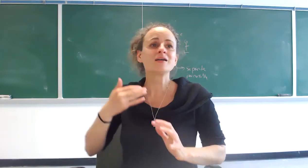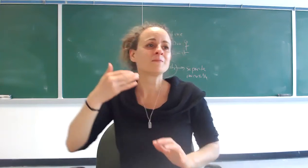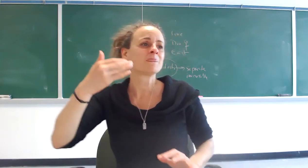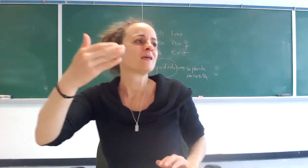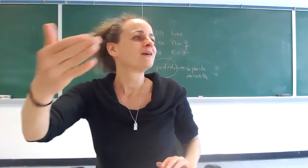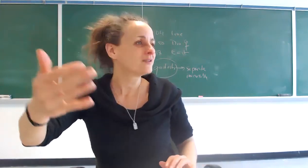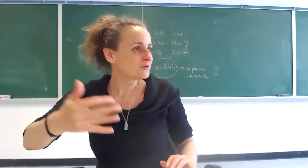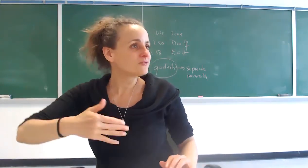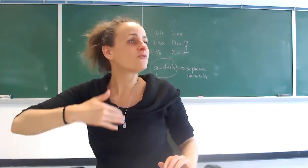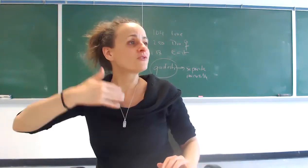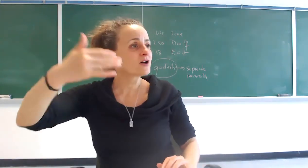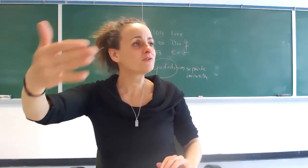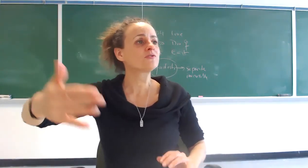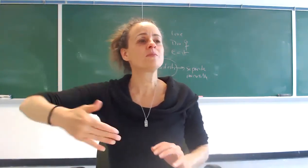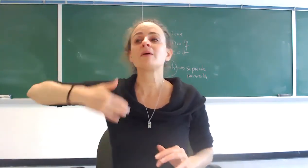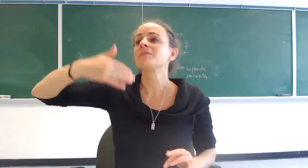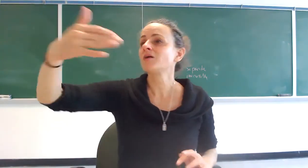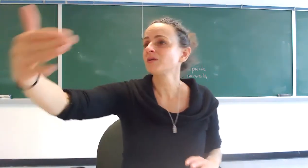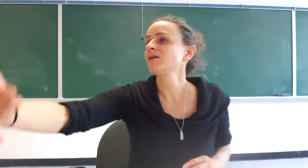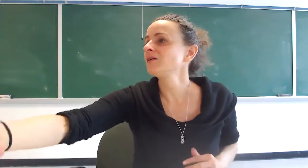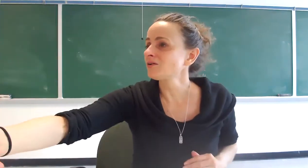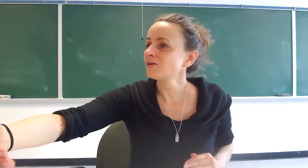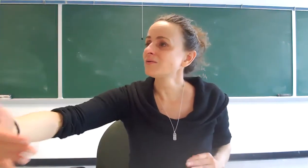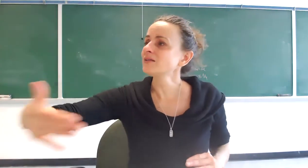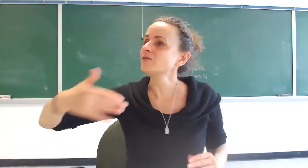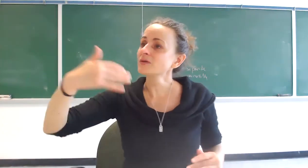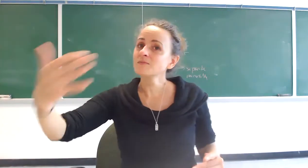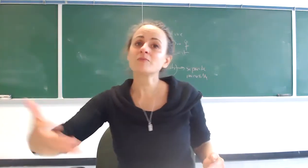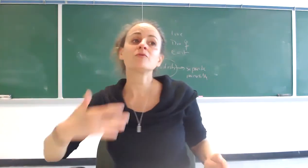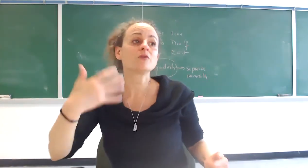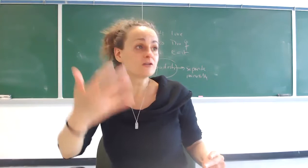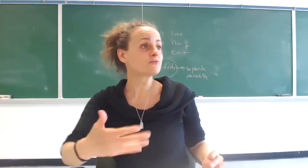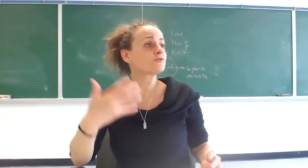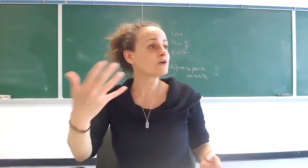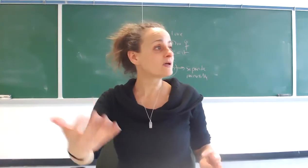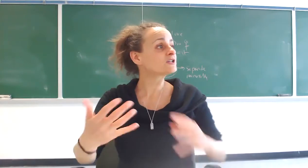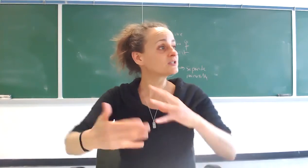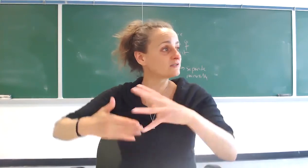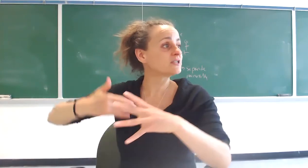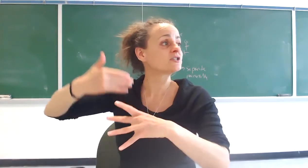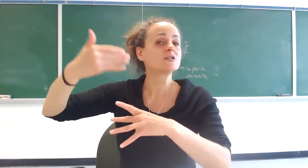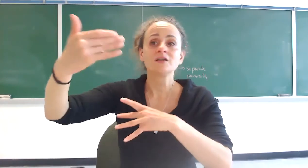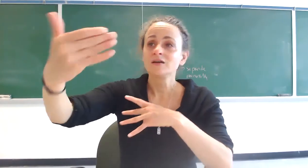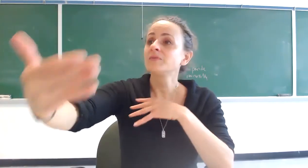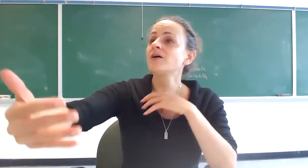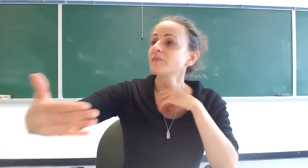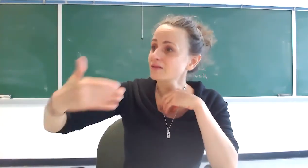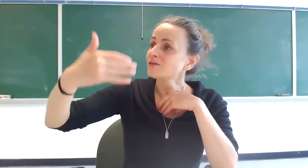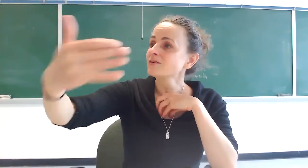in a way to overcome the trauma by becoming a healer right so many people who've gone through trauma actually eventually become healers